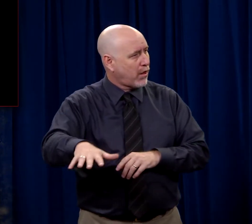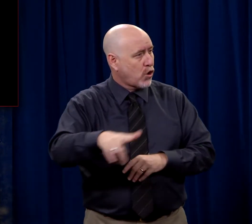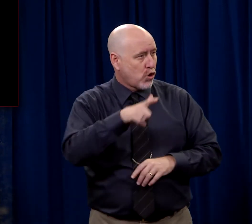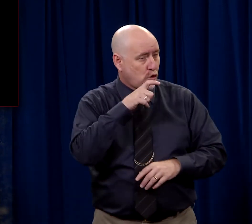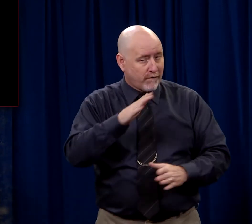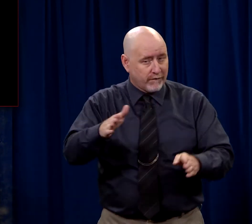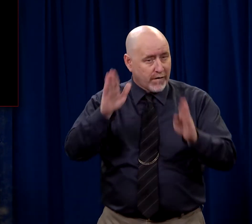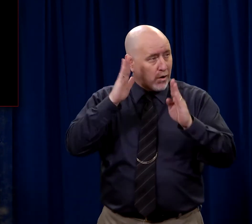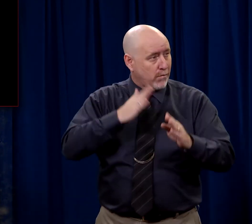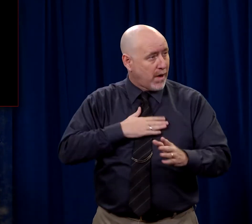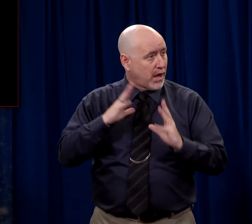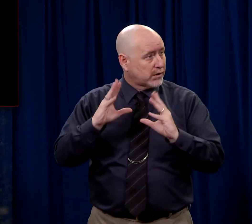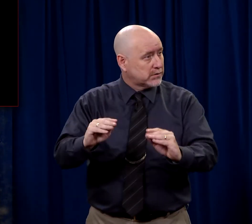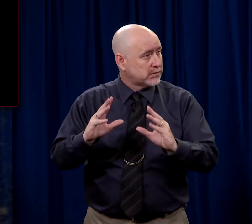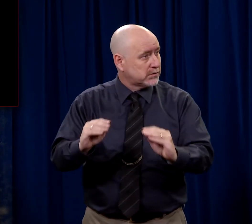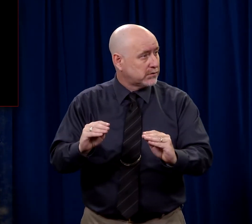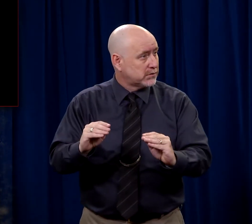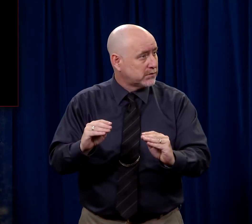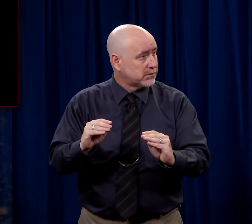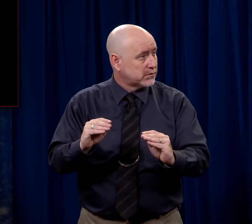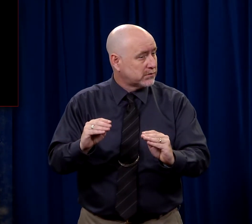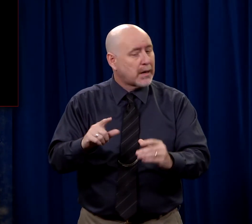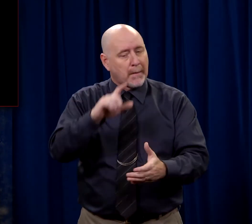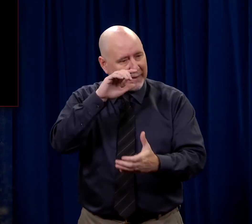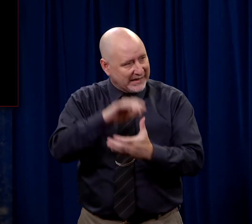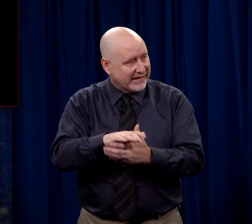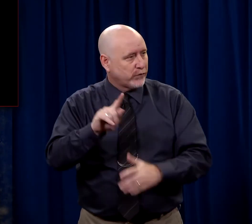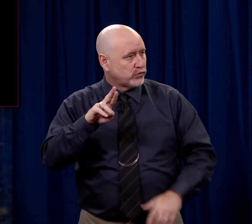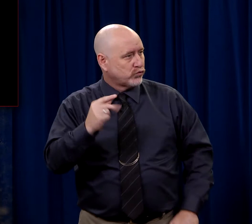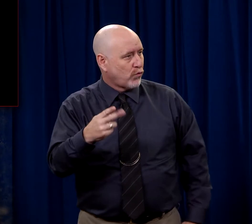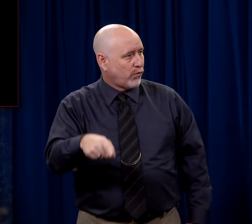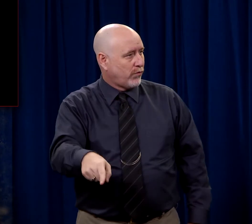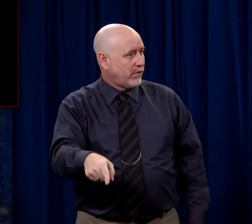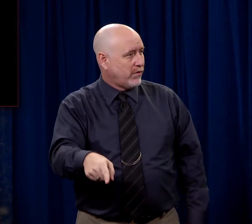who listen to my voice believe the truth.